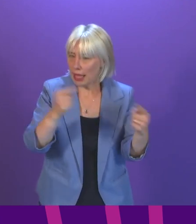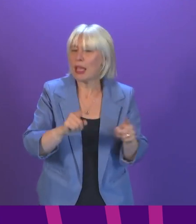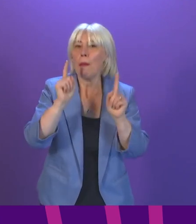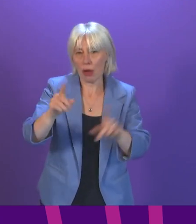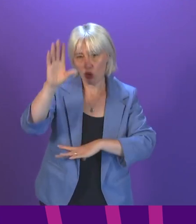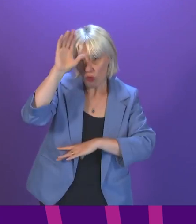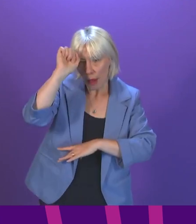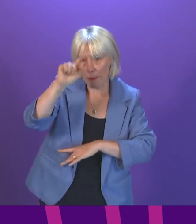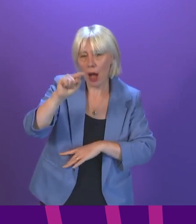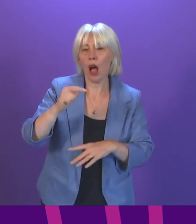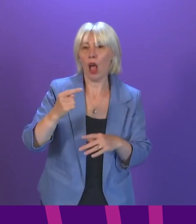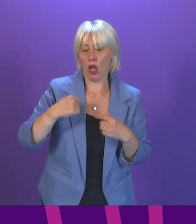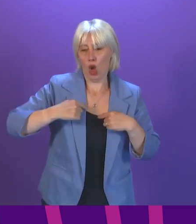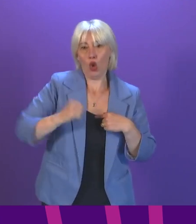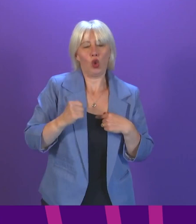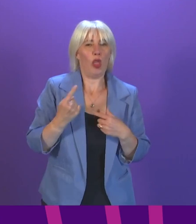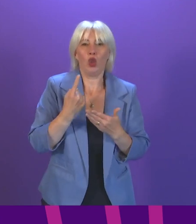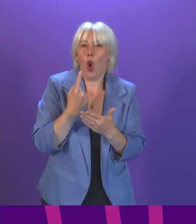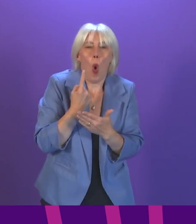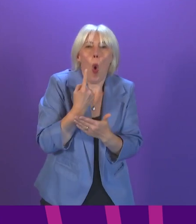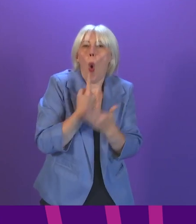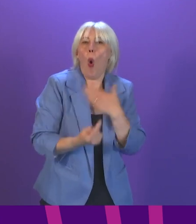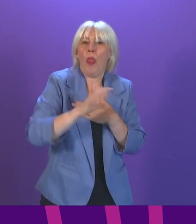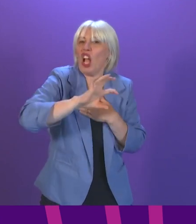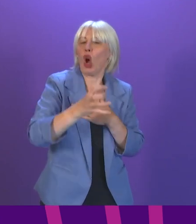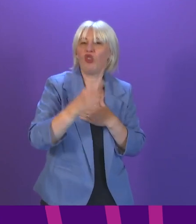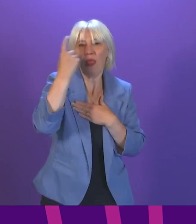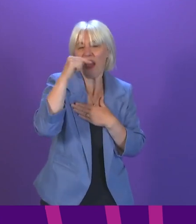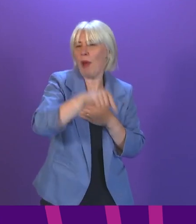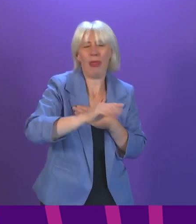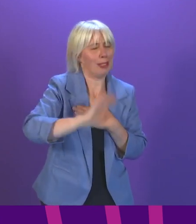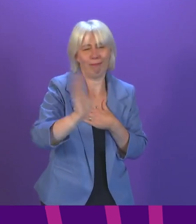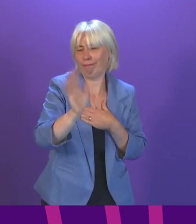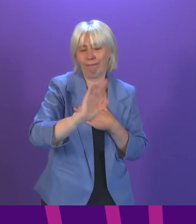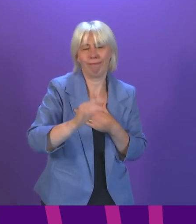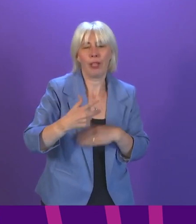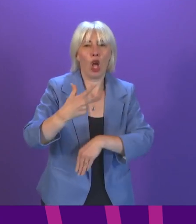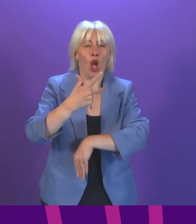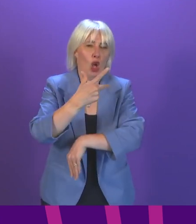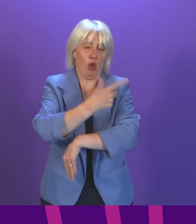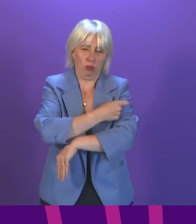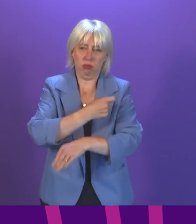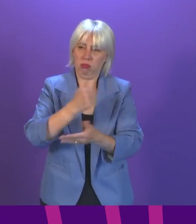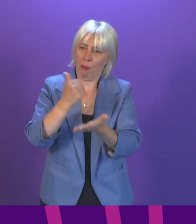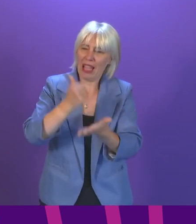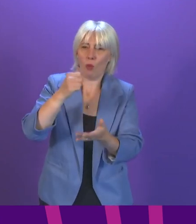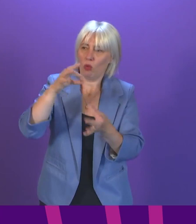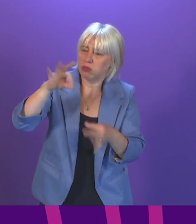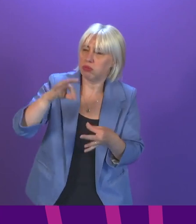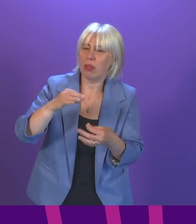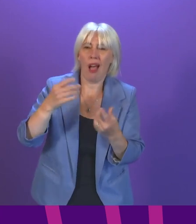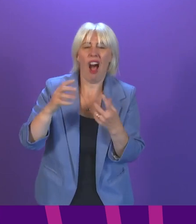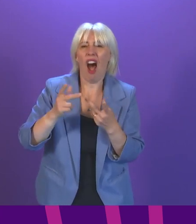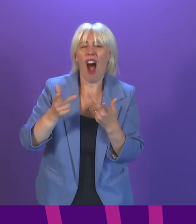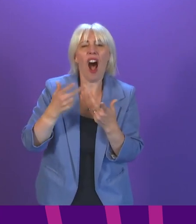that Scotland is far from alone in considering such a scheme. Indeed, COVID certification has already been introduced by several other governments